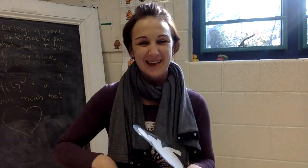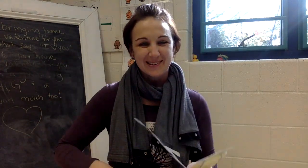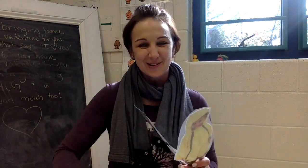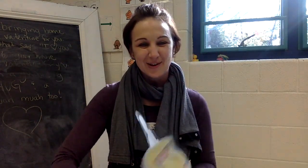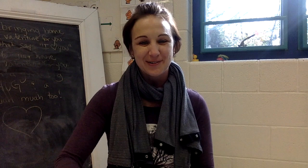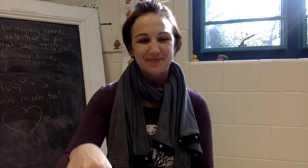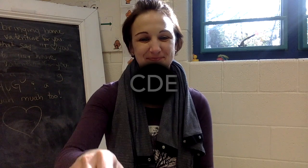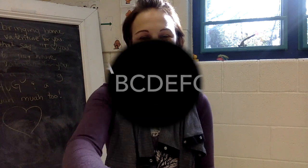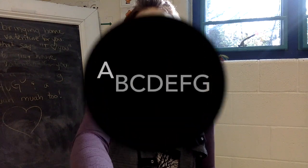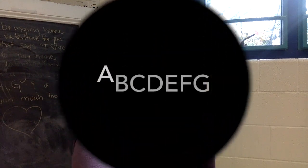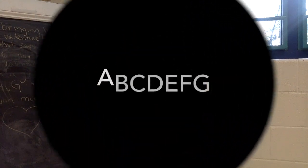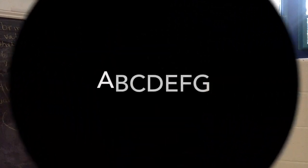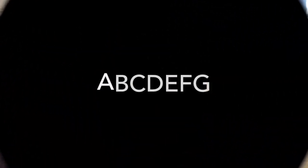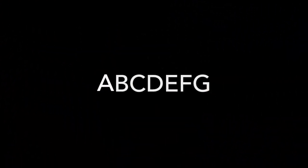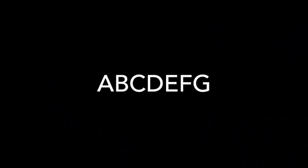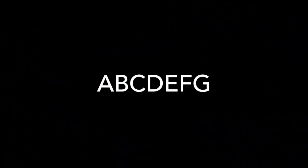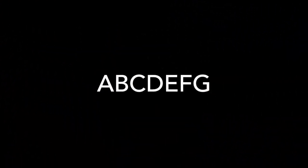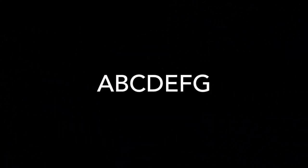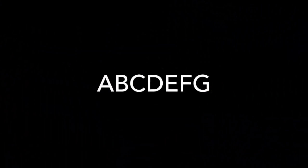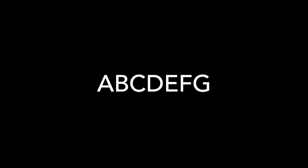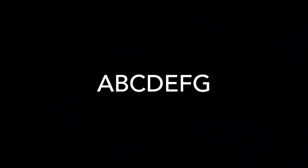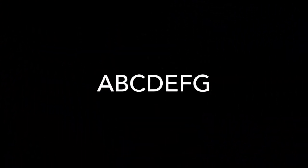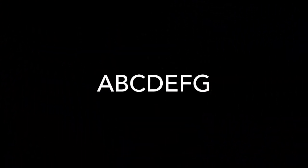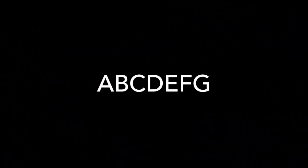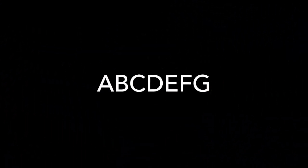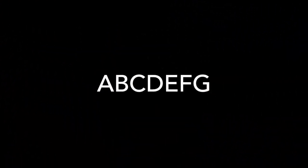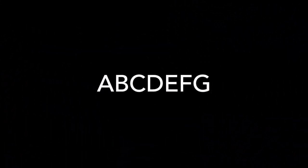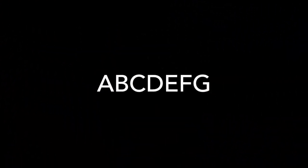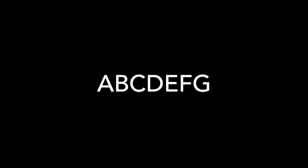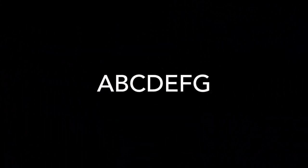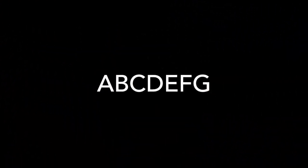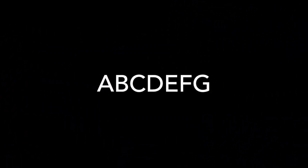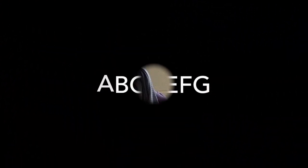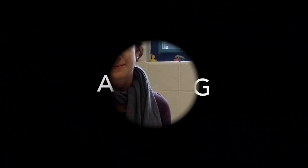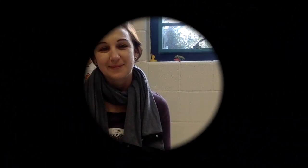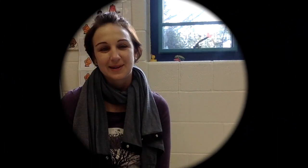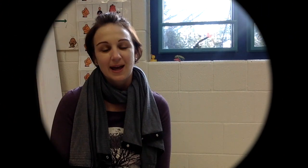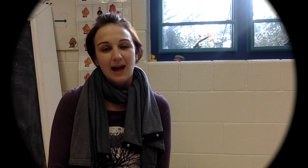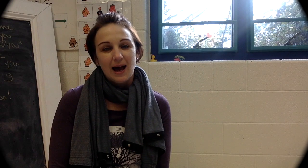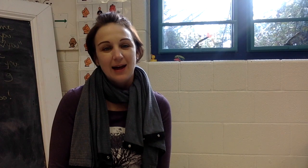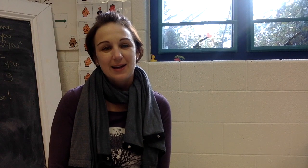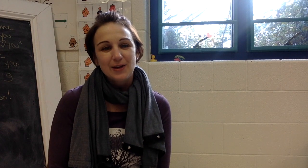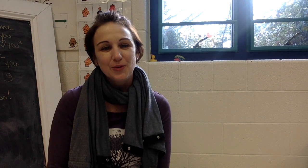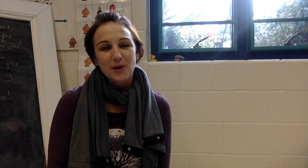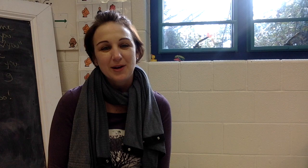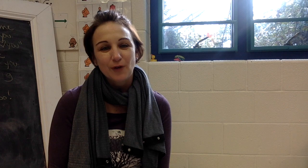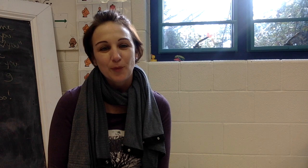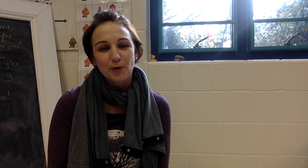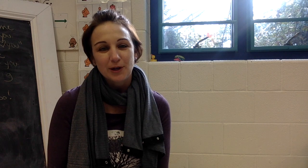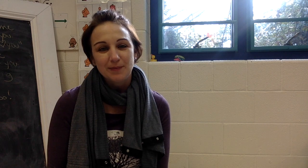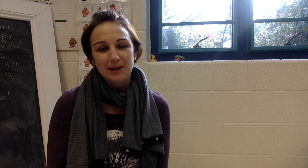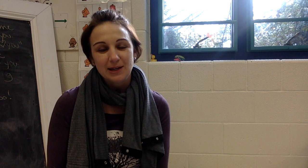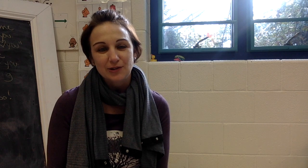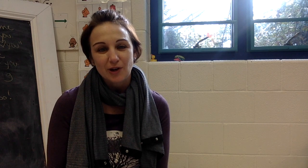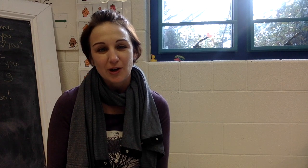one of our morning meeting songs